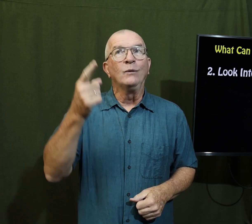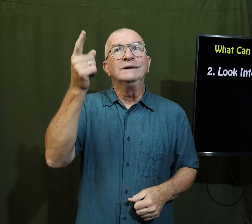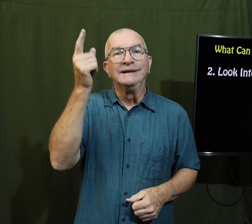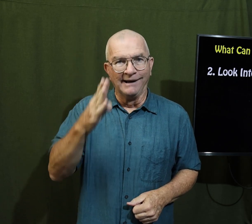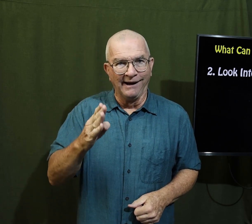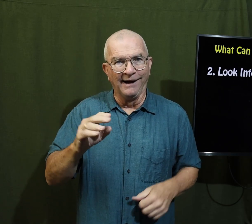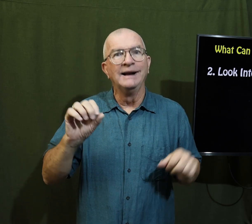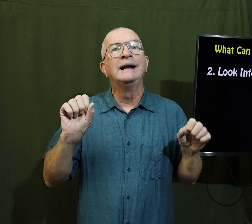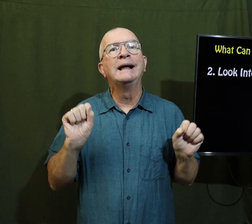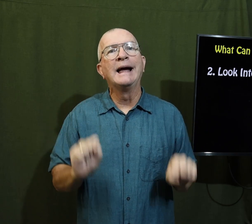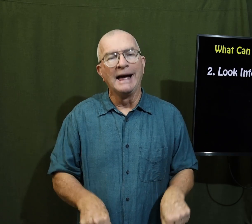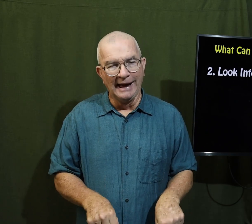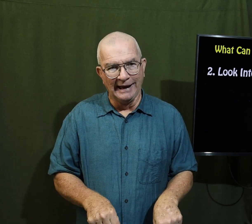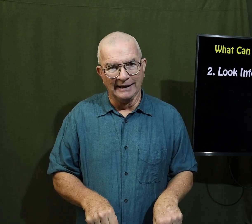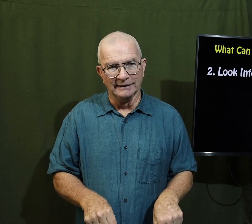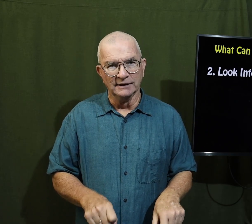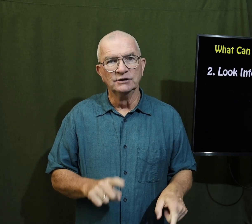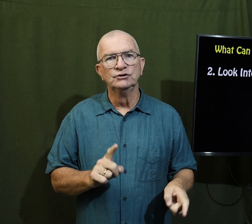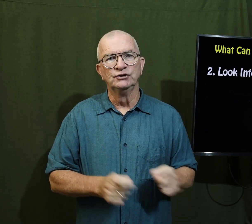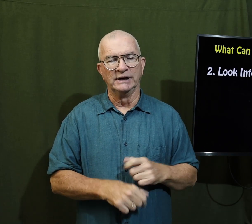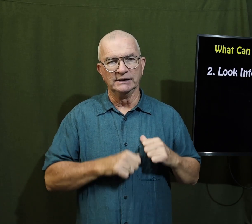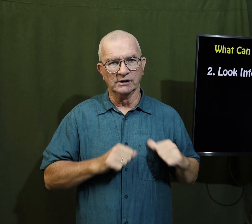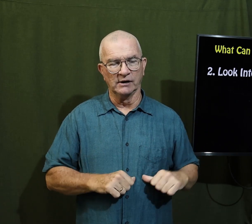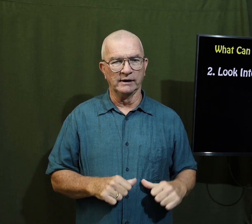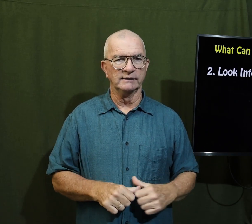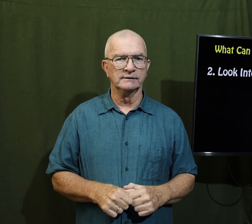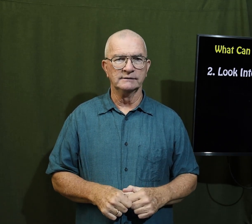and only God can change a heart